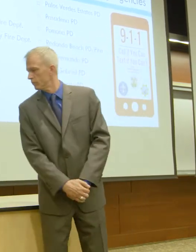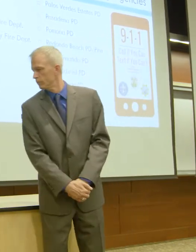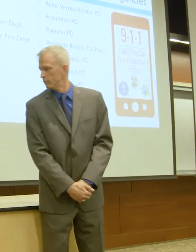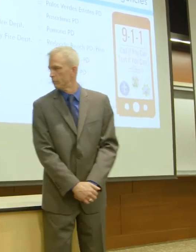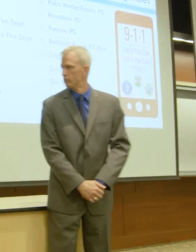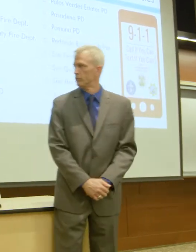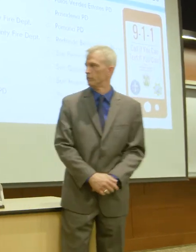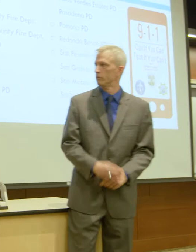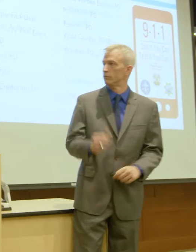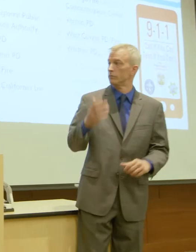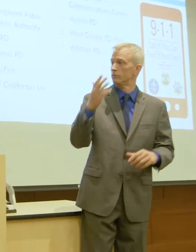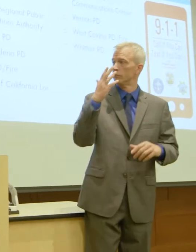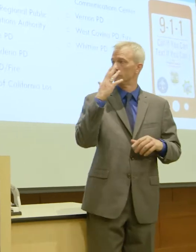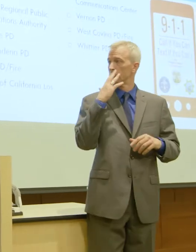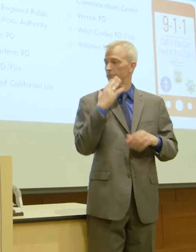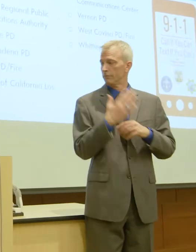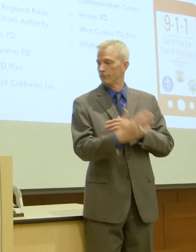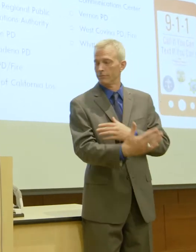Good morning.